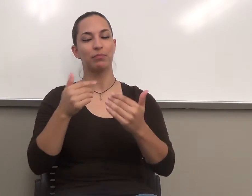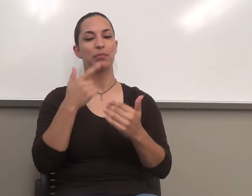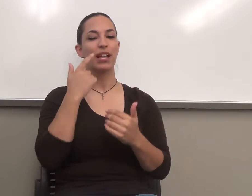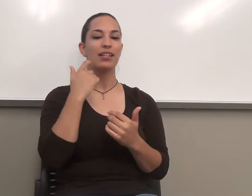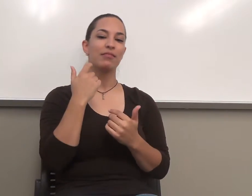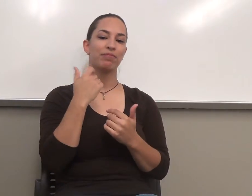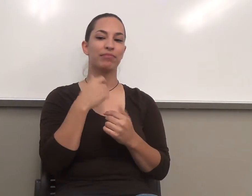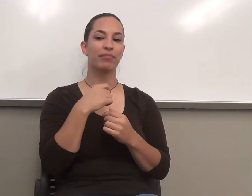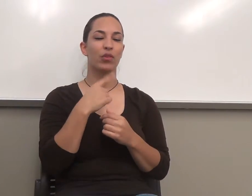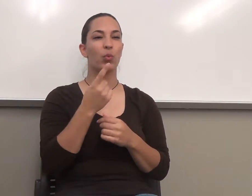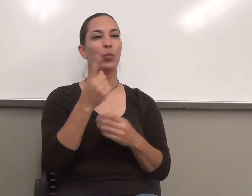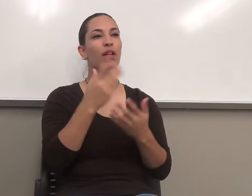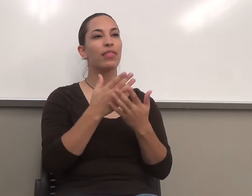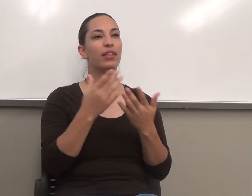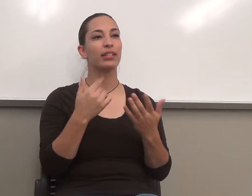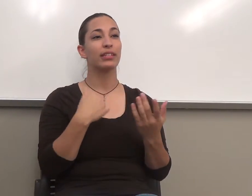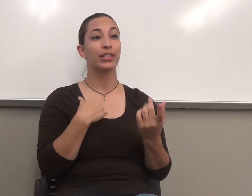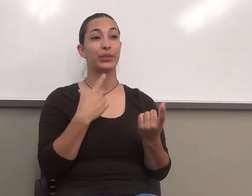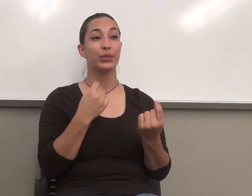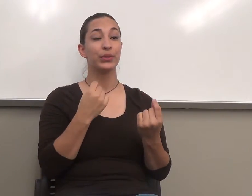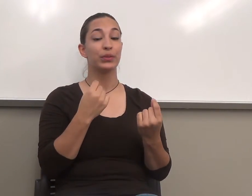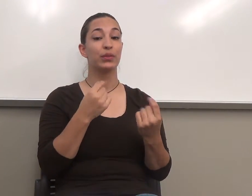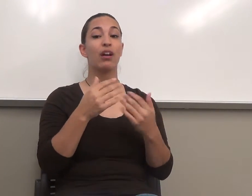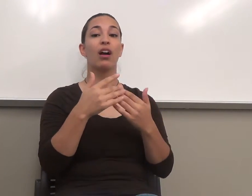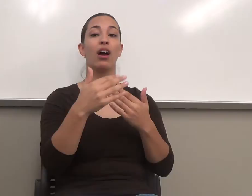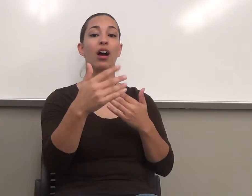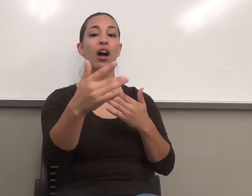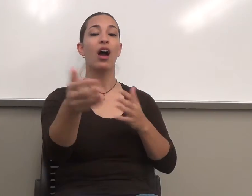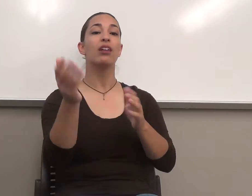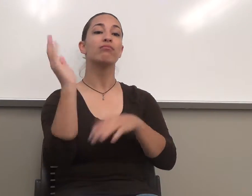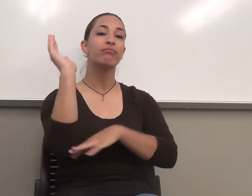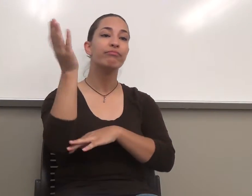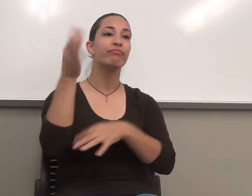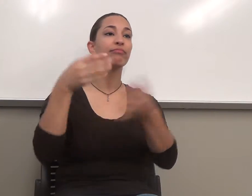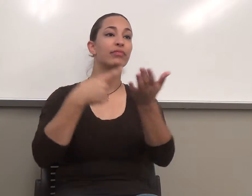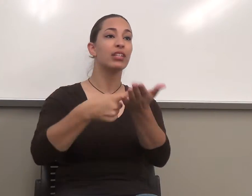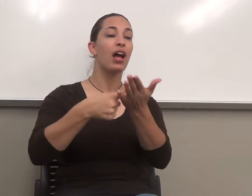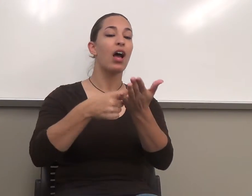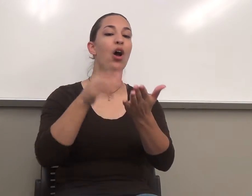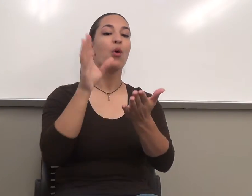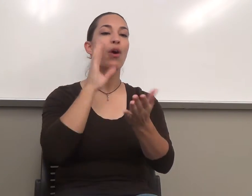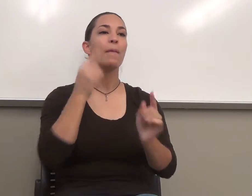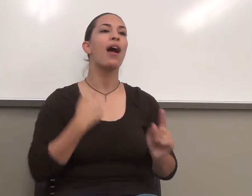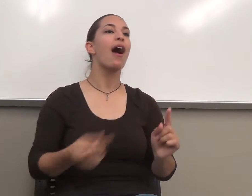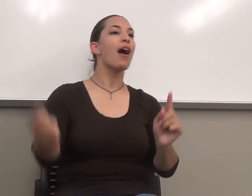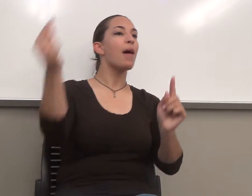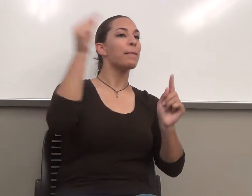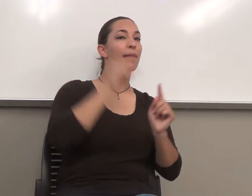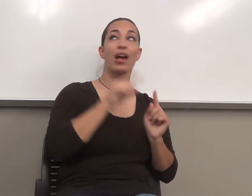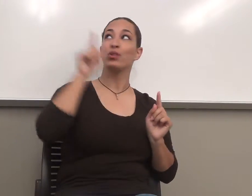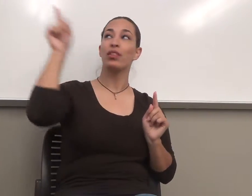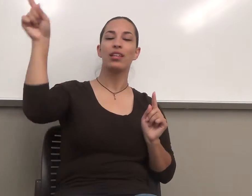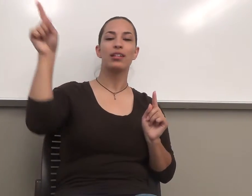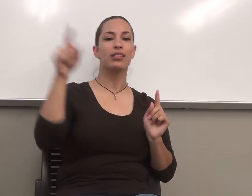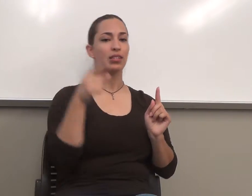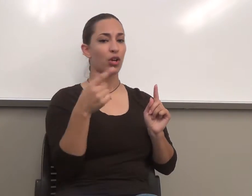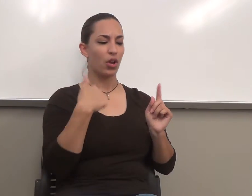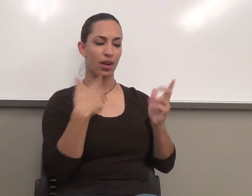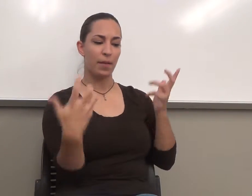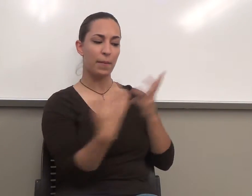is come back to these throughout the semester and figure out whether we have hit them or not. The state of California